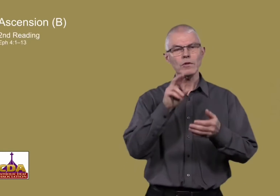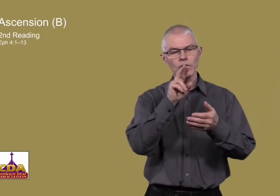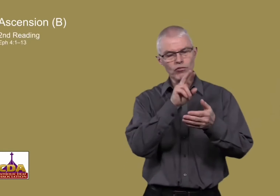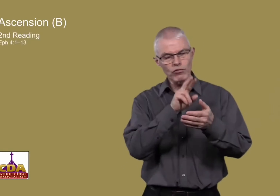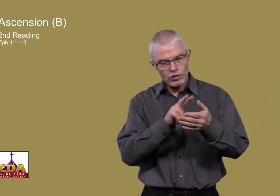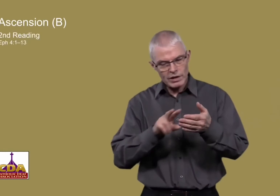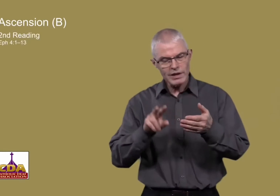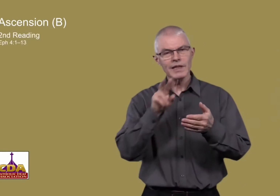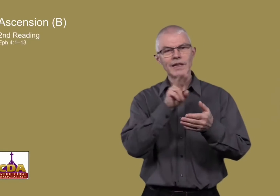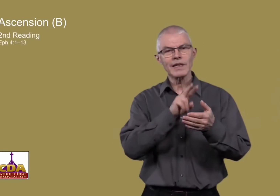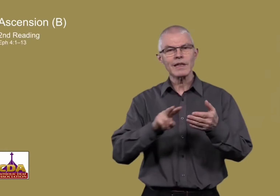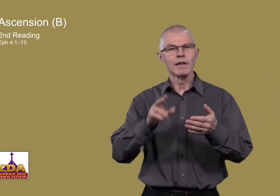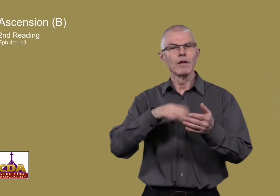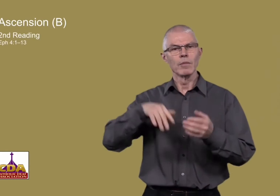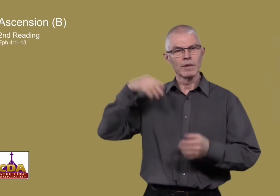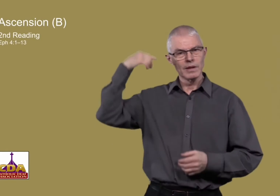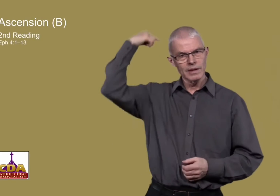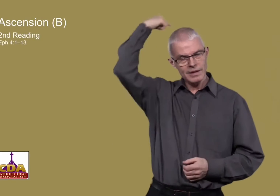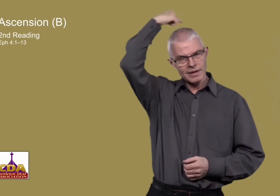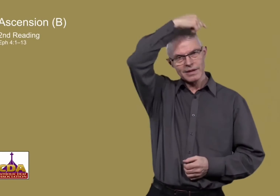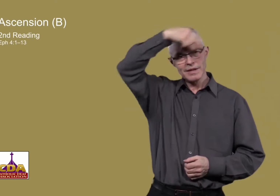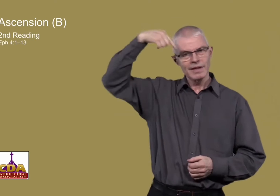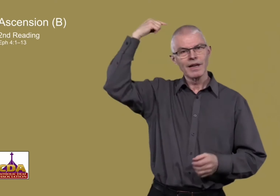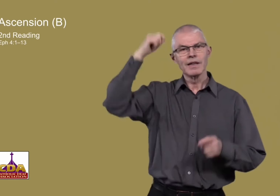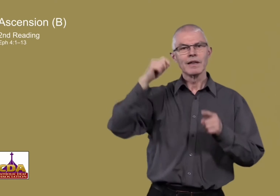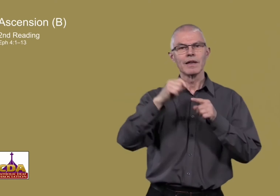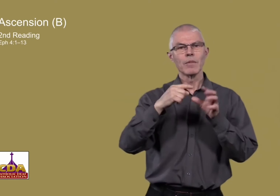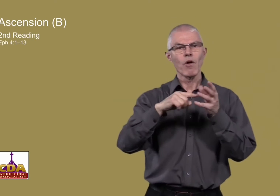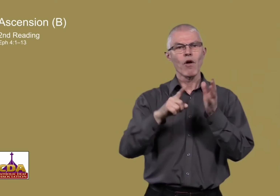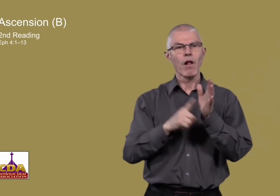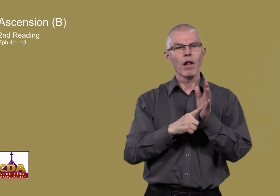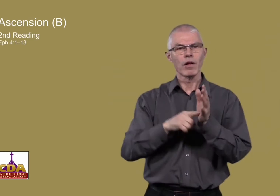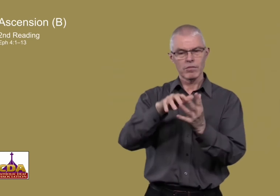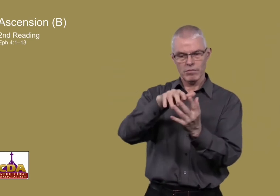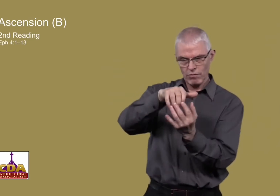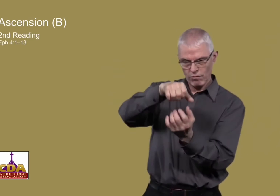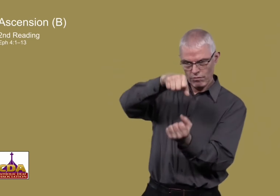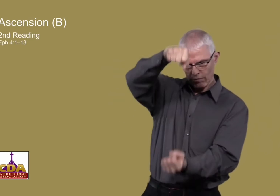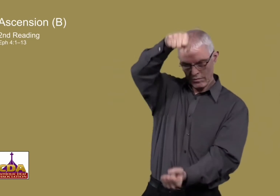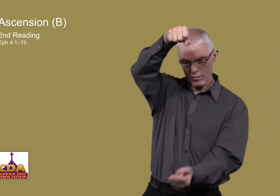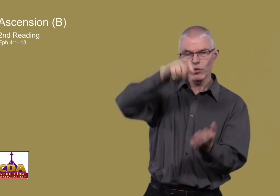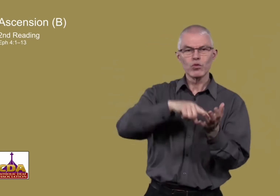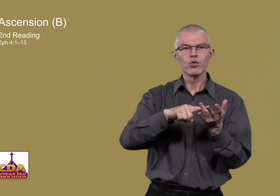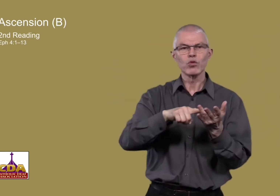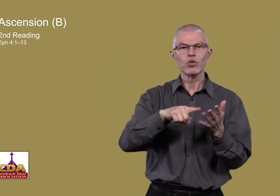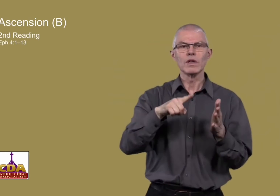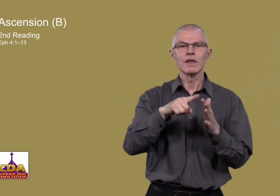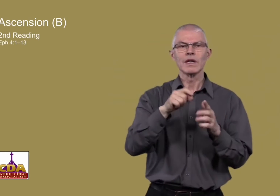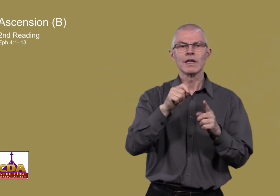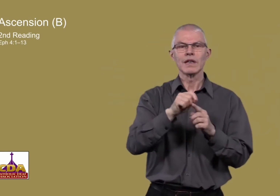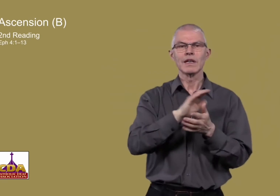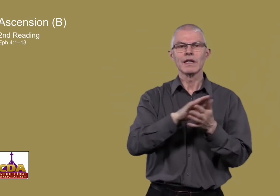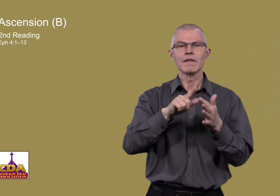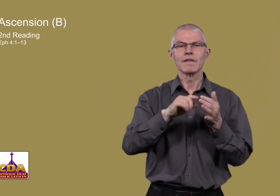A reading from St Paul's letter to the Ephesians.